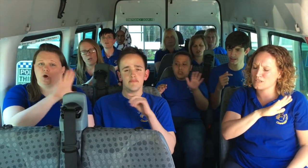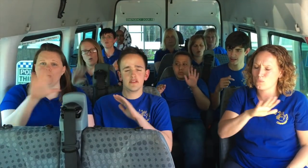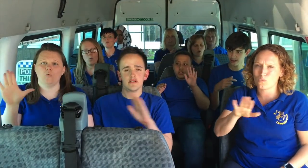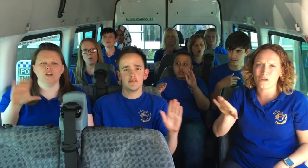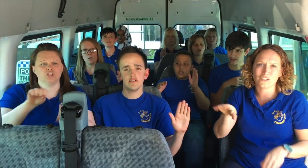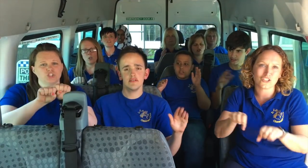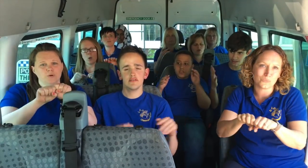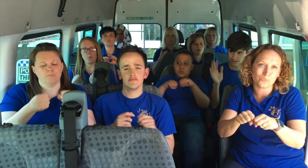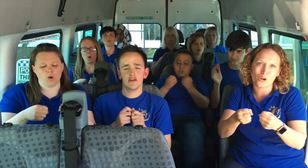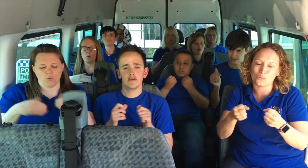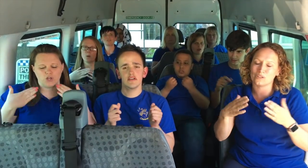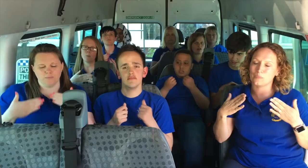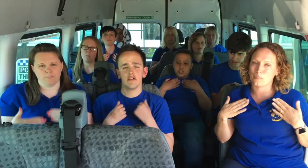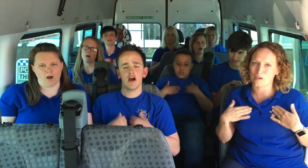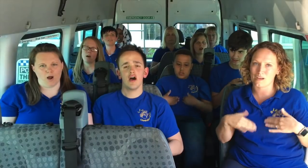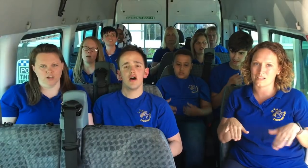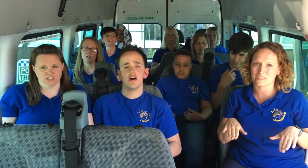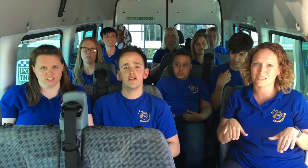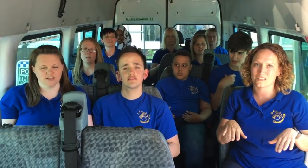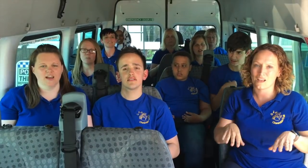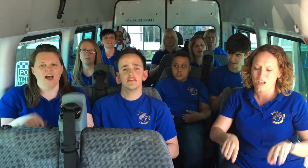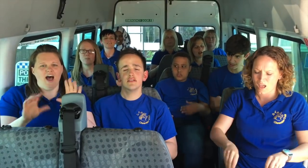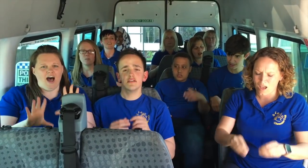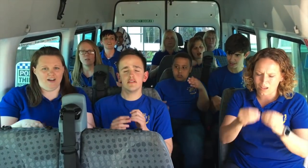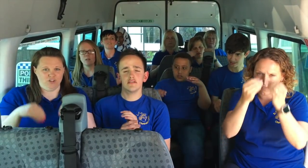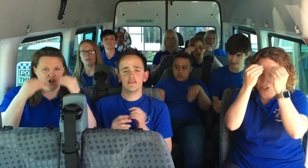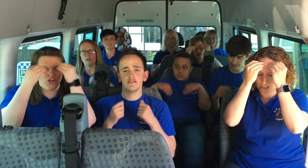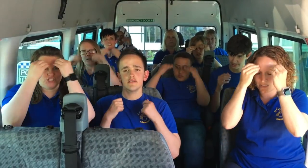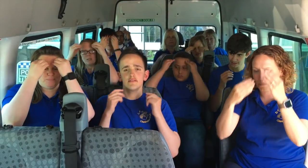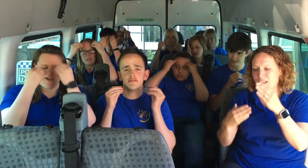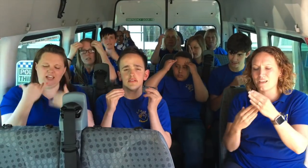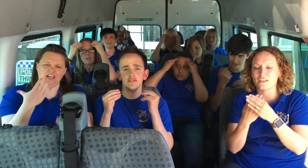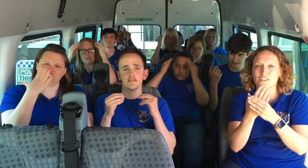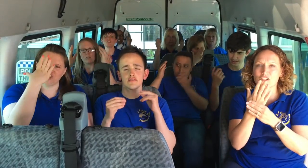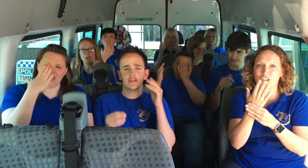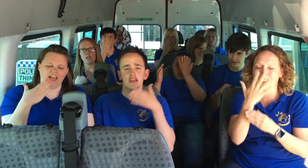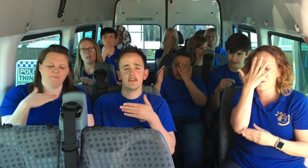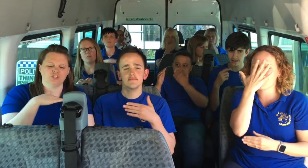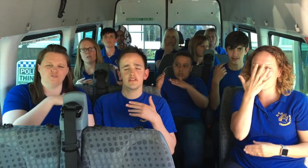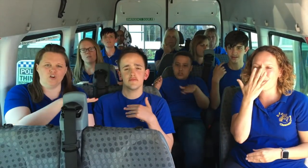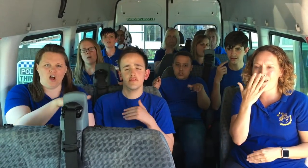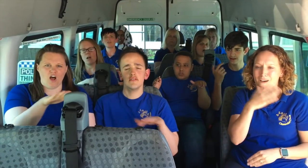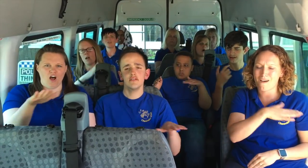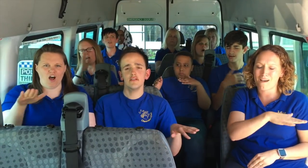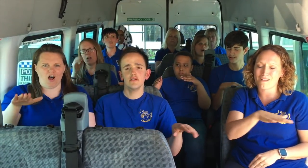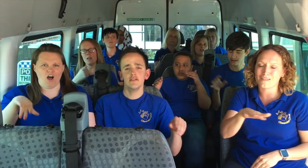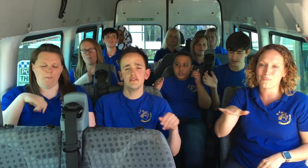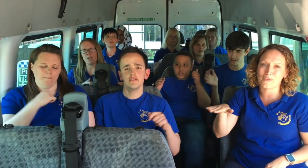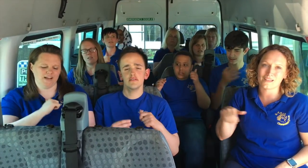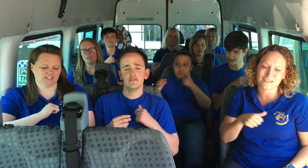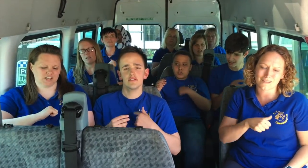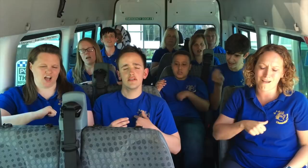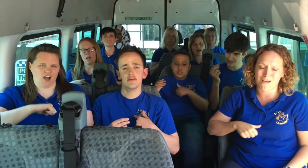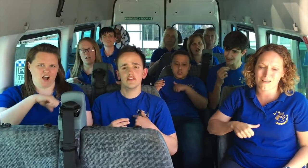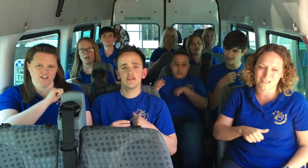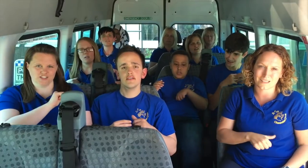we don't want your broken parts I've learned to be ashamed of all my scars